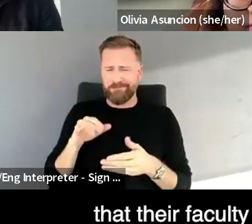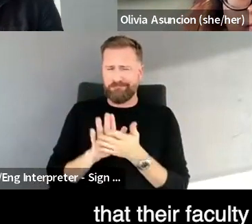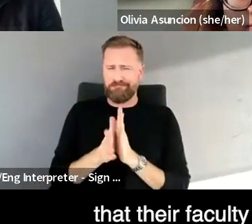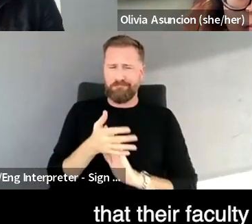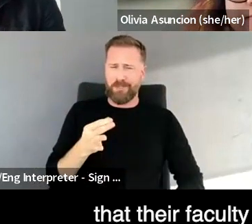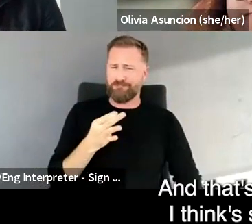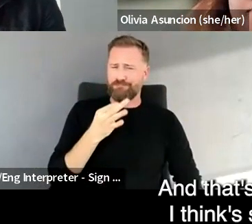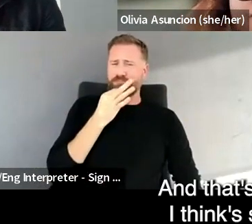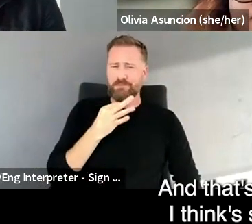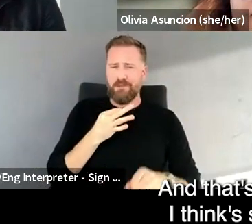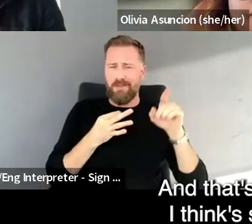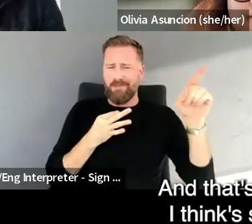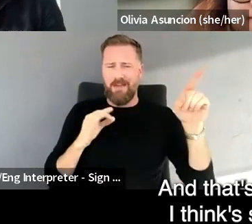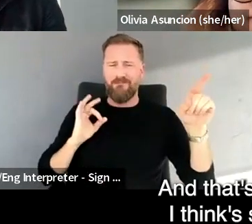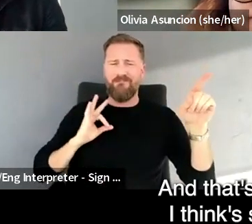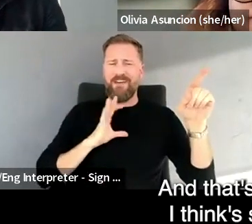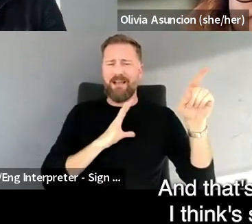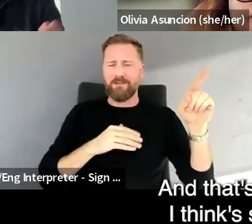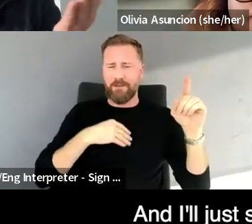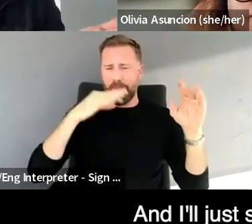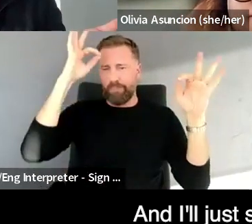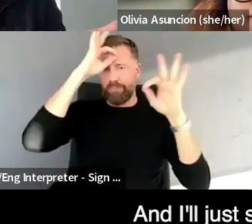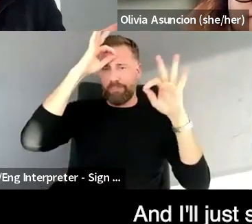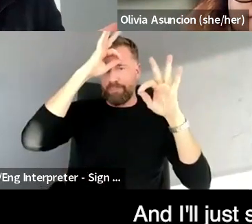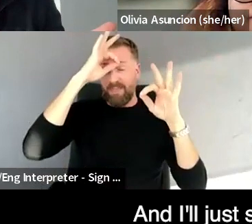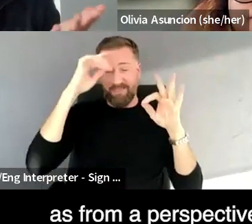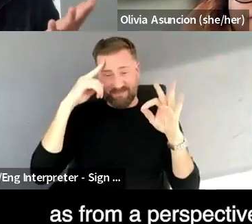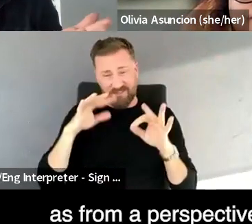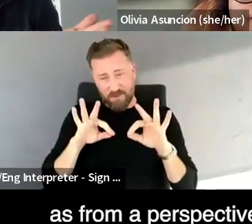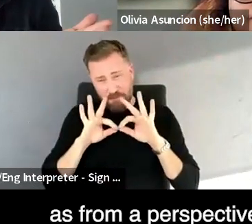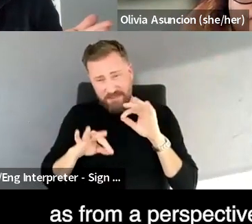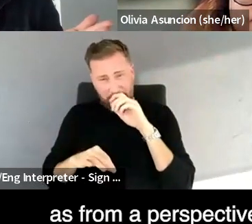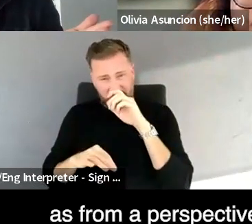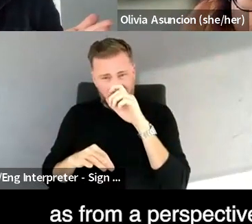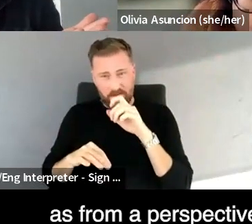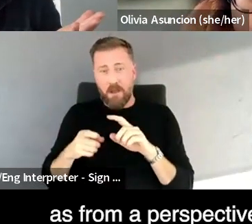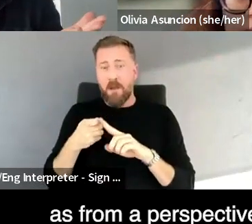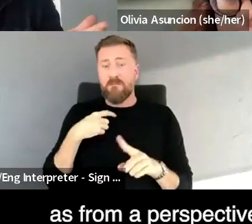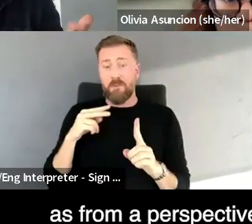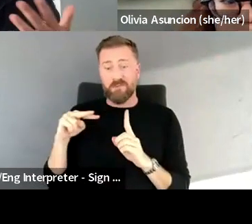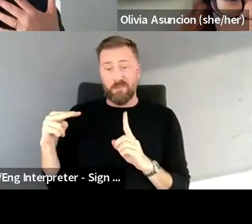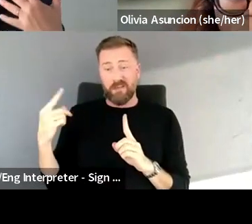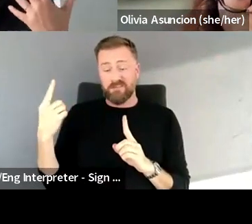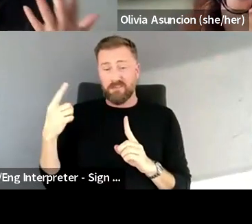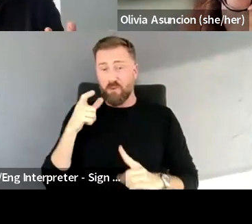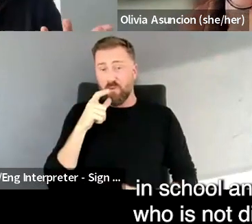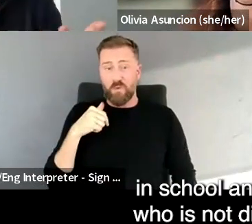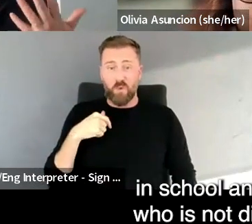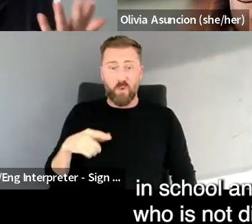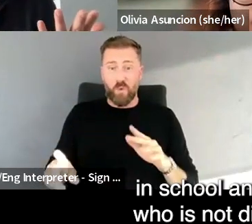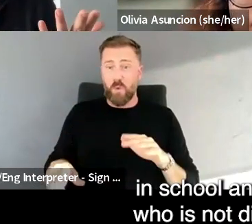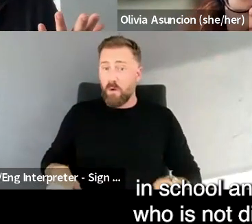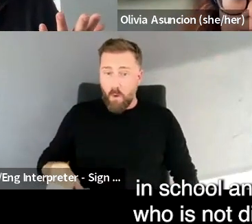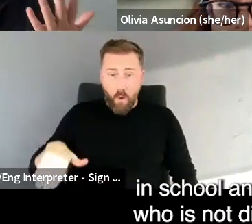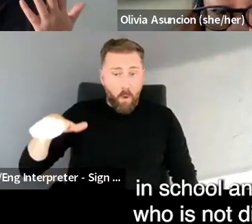don't know about. Um, and that's something I think significant. And I'll just say, you know, as a perspective, from a perspective of someone came up, um, in